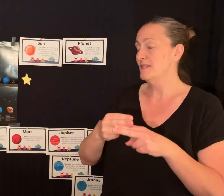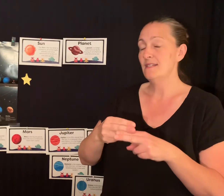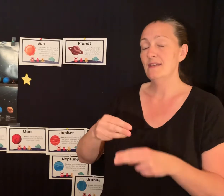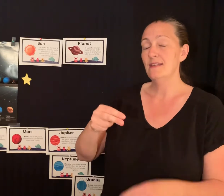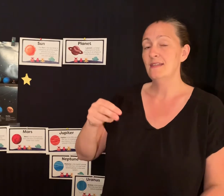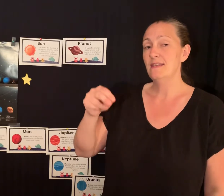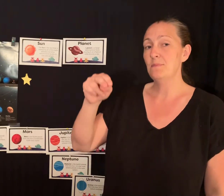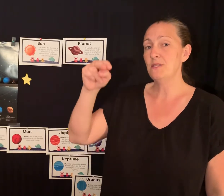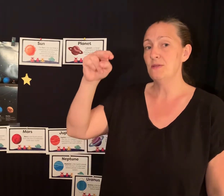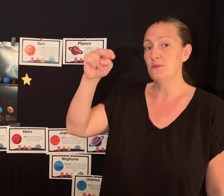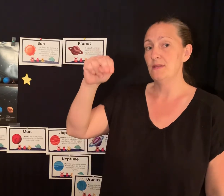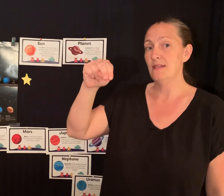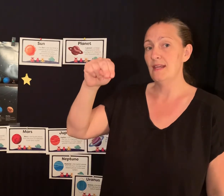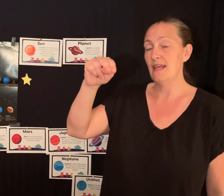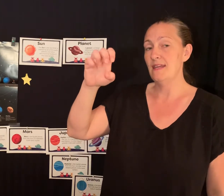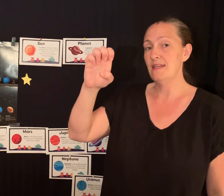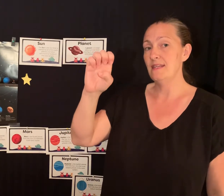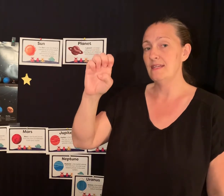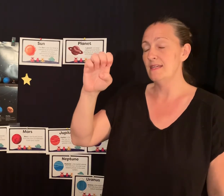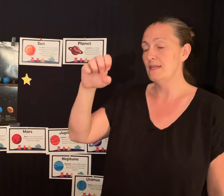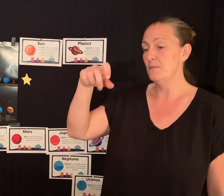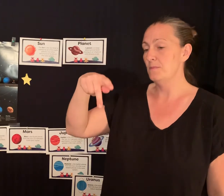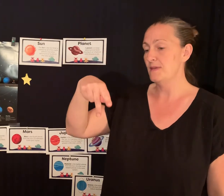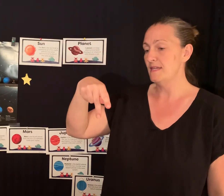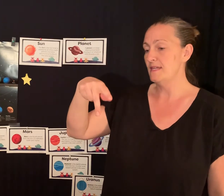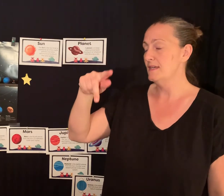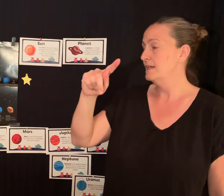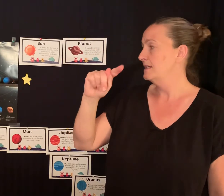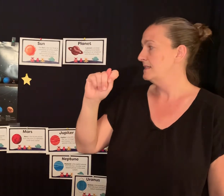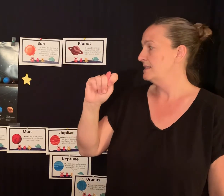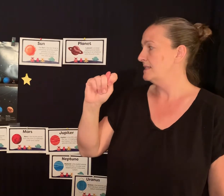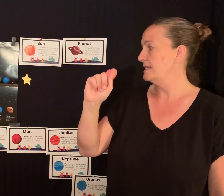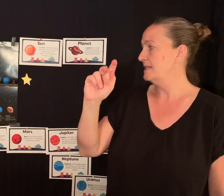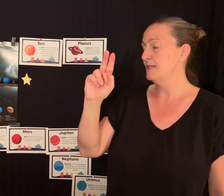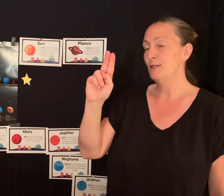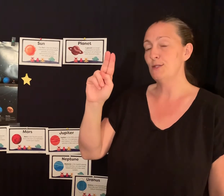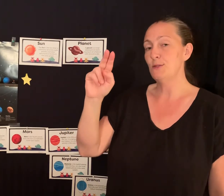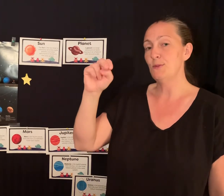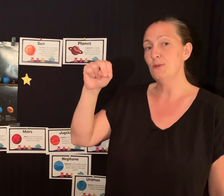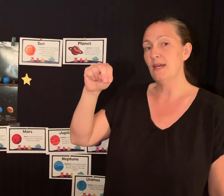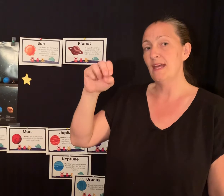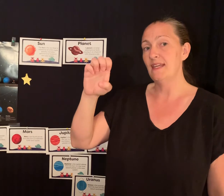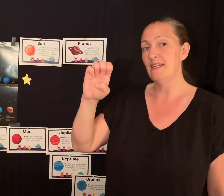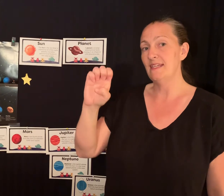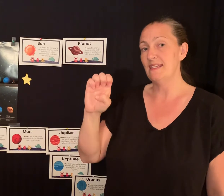Neptune. N-E-P-I-T-U-N-E.